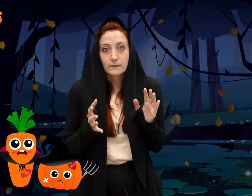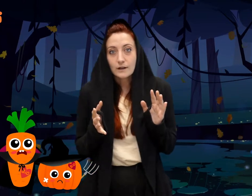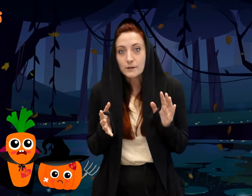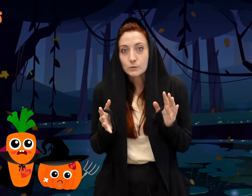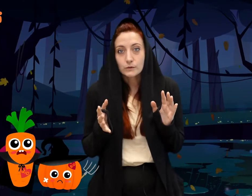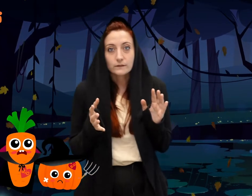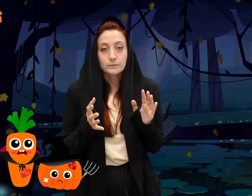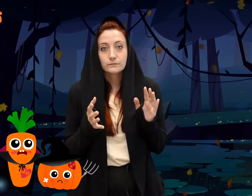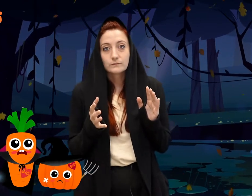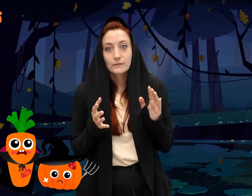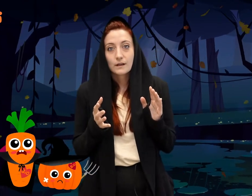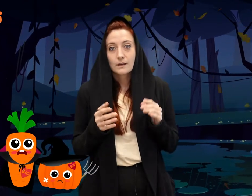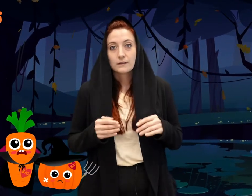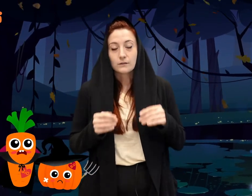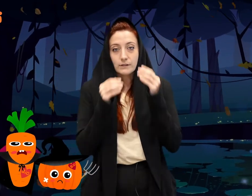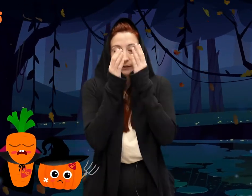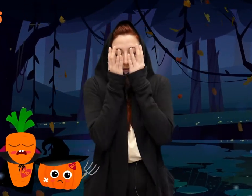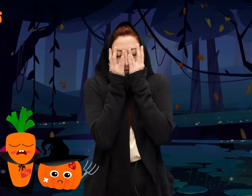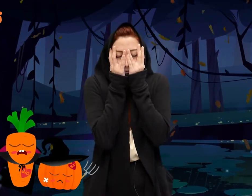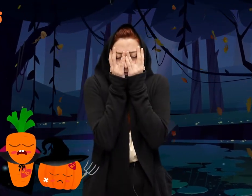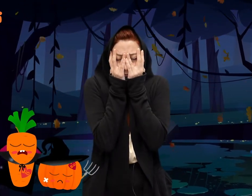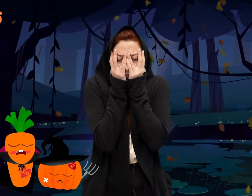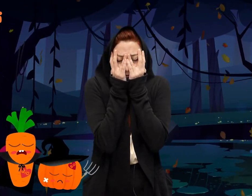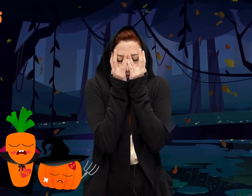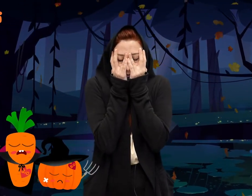coming towards them. The three friends trembled in fear.